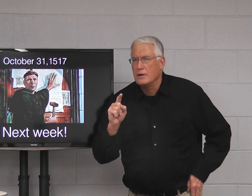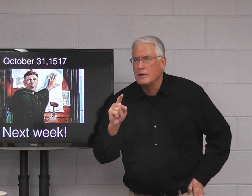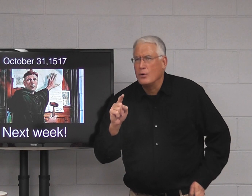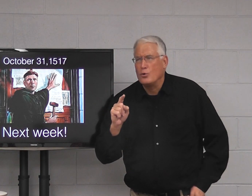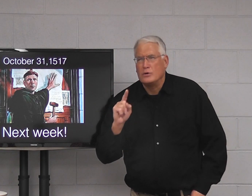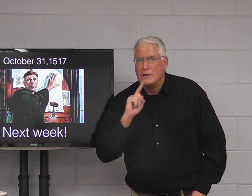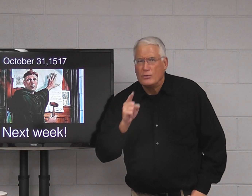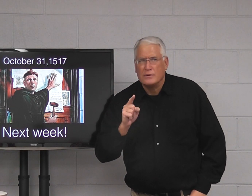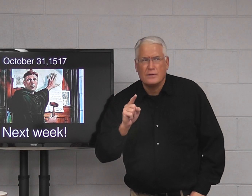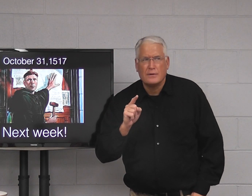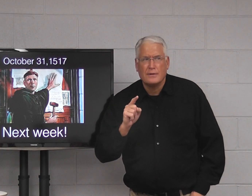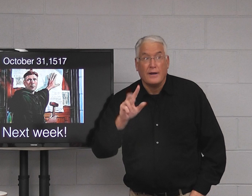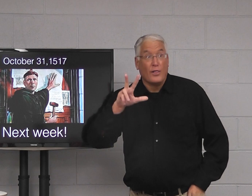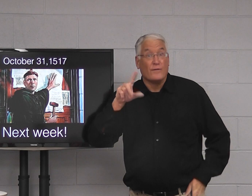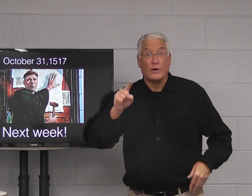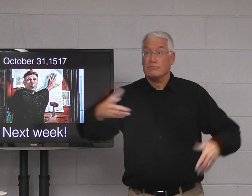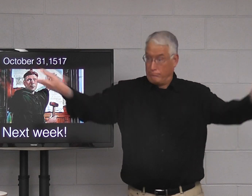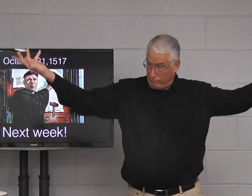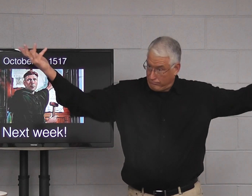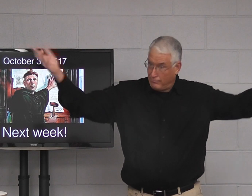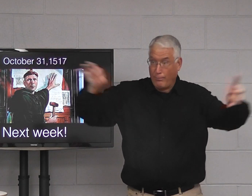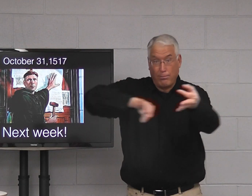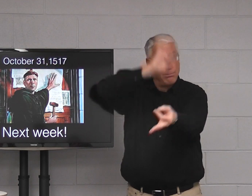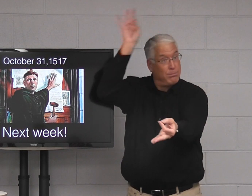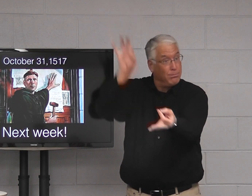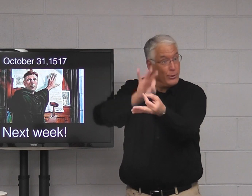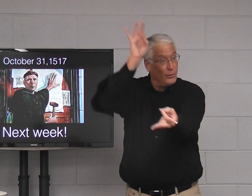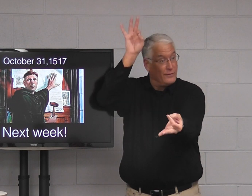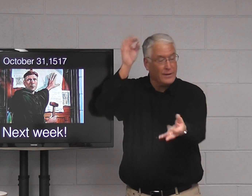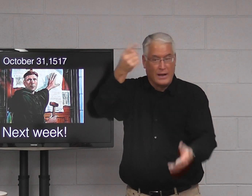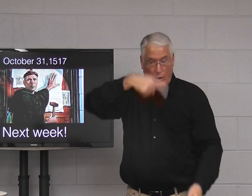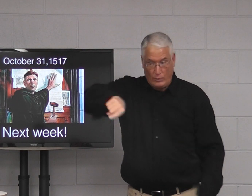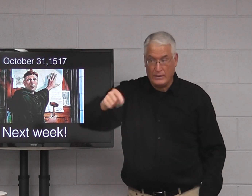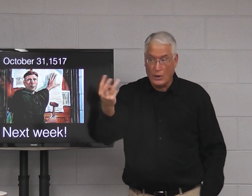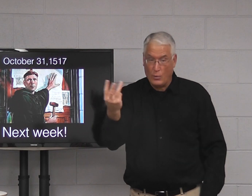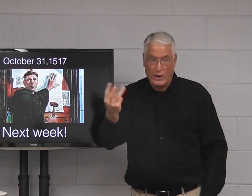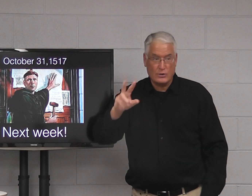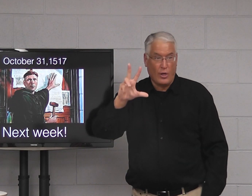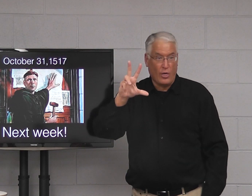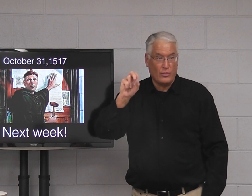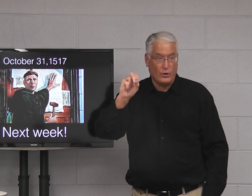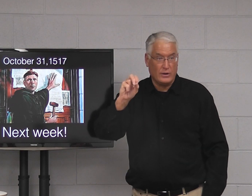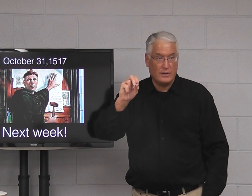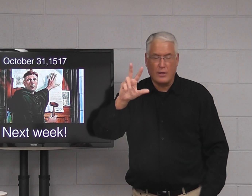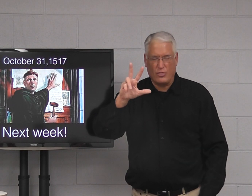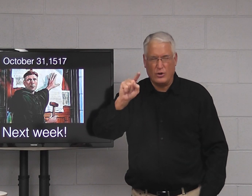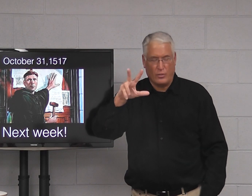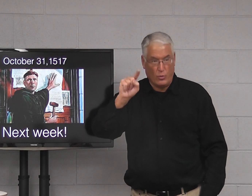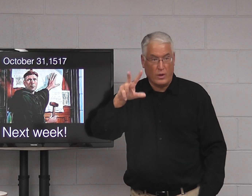31st, 31st, 31st. Right, perfect. Next Wednesday is the 31st.